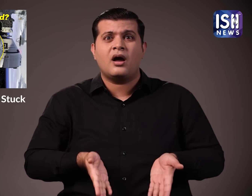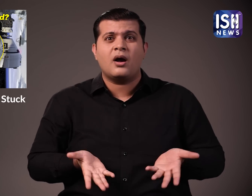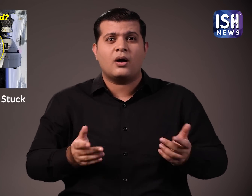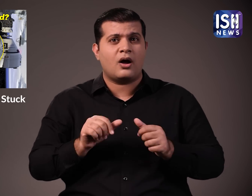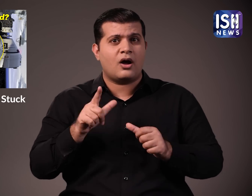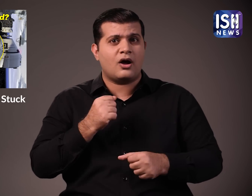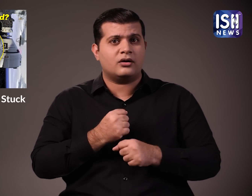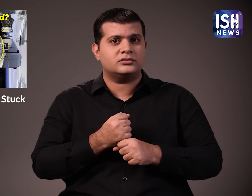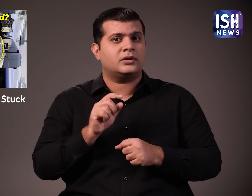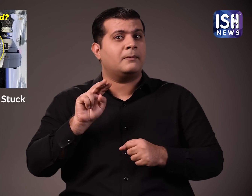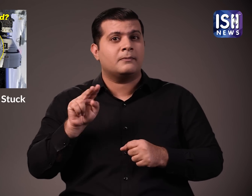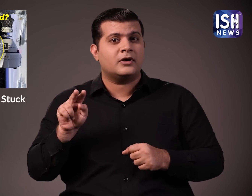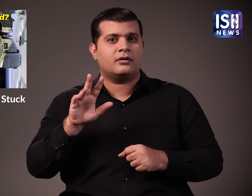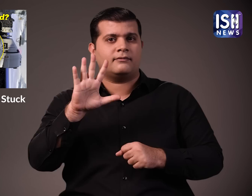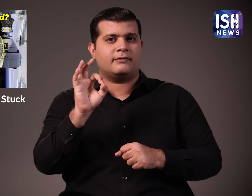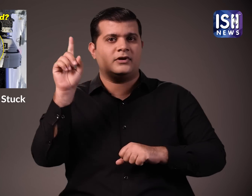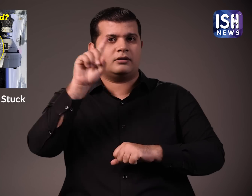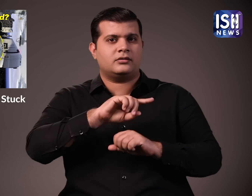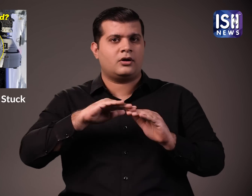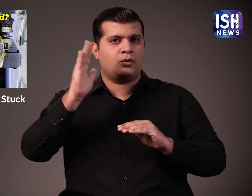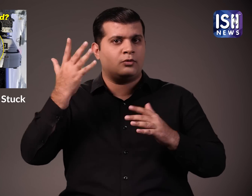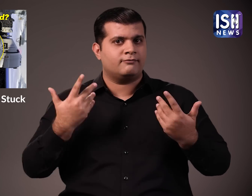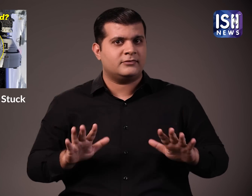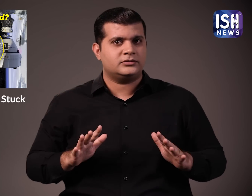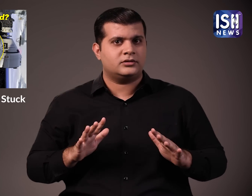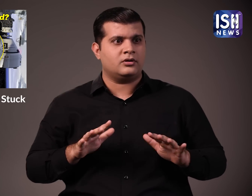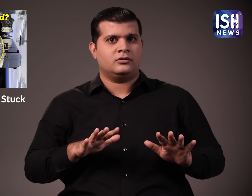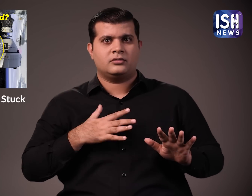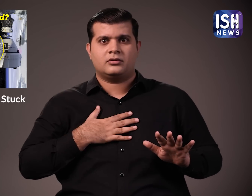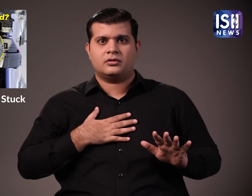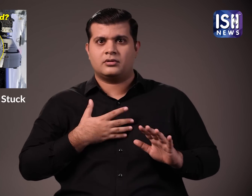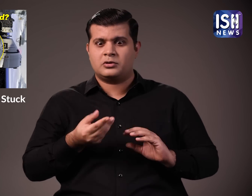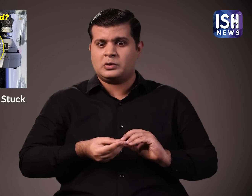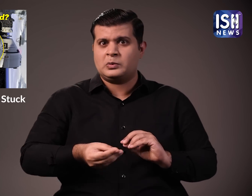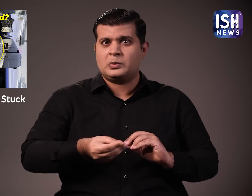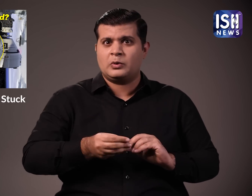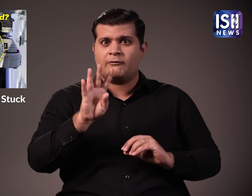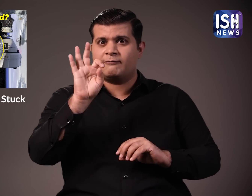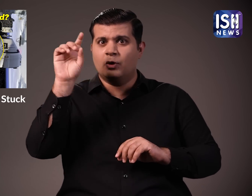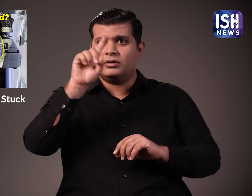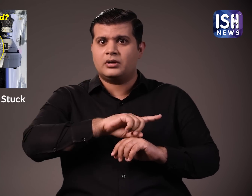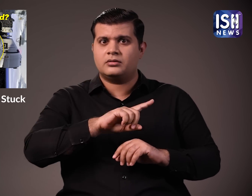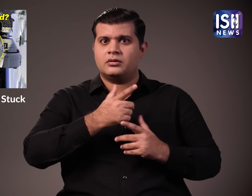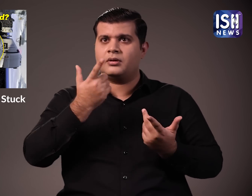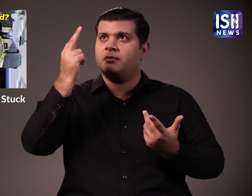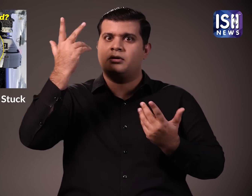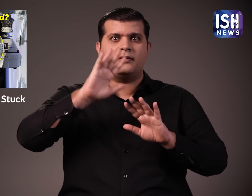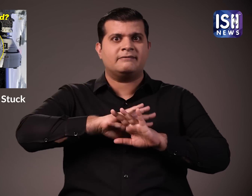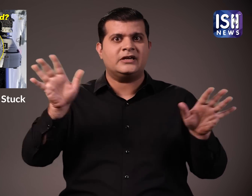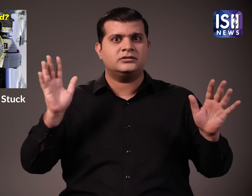update about its return. It is August now. Almost more than 50 days are up. Shocking. And